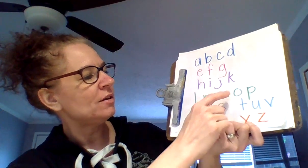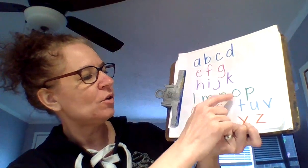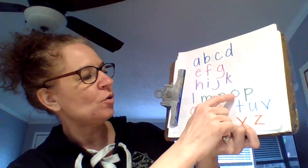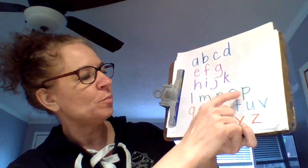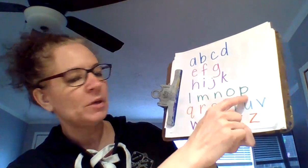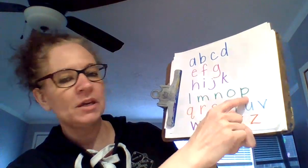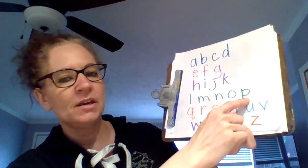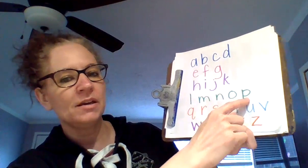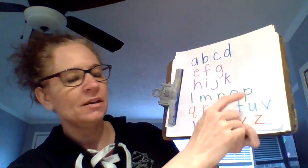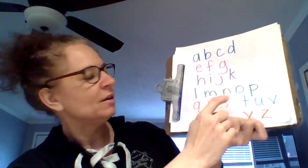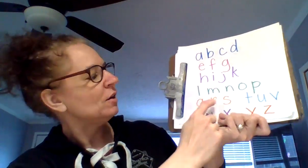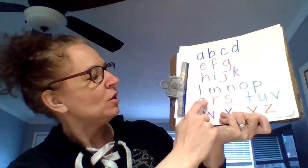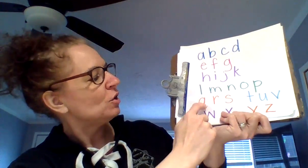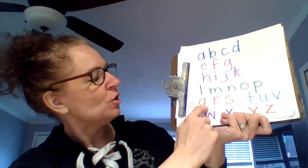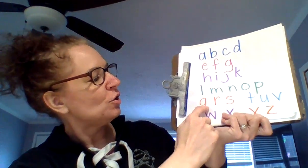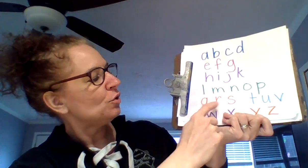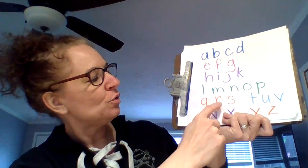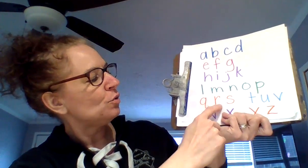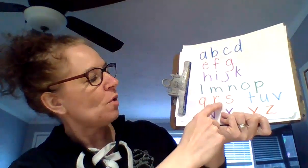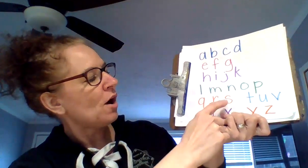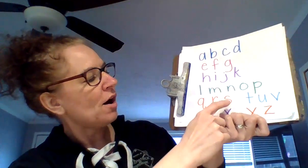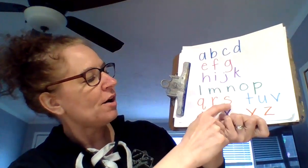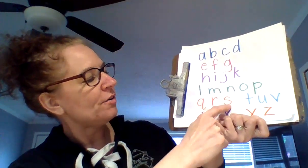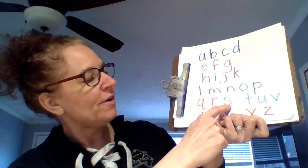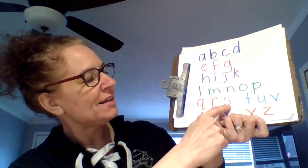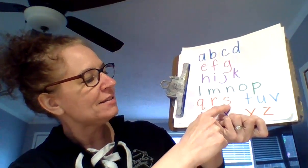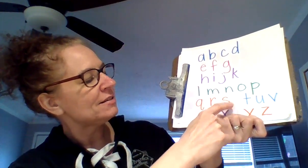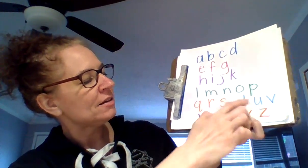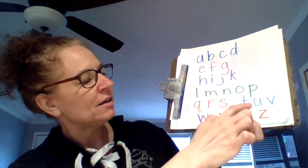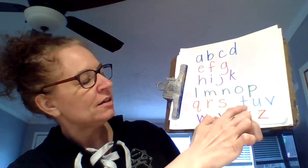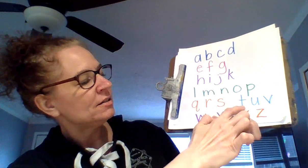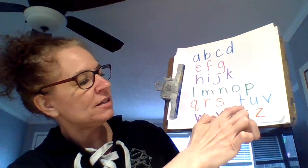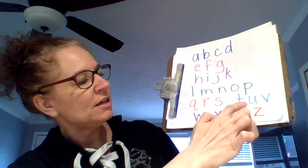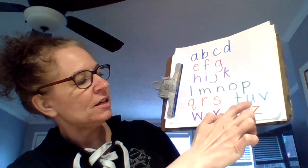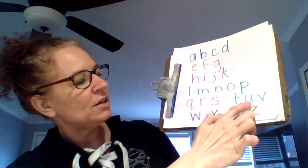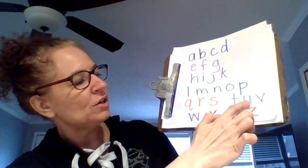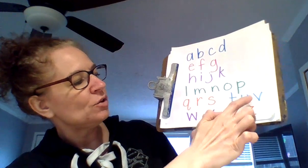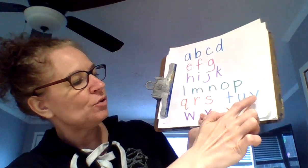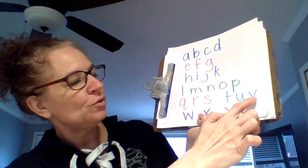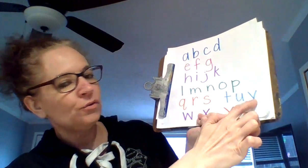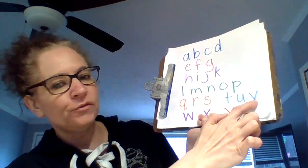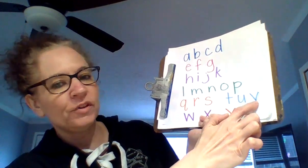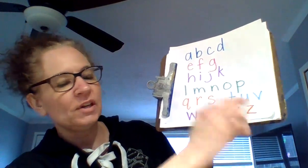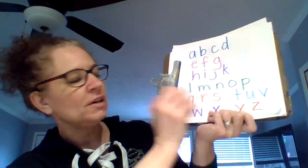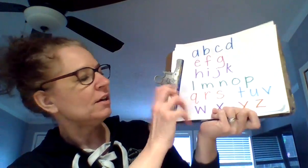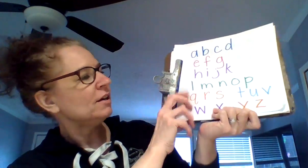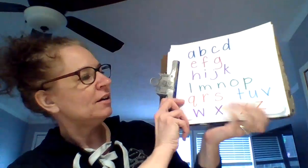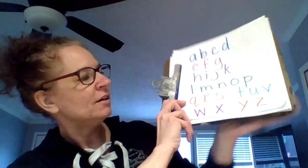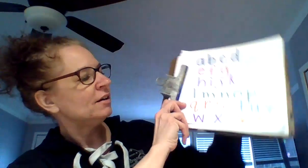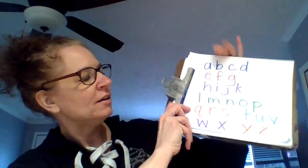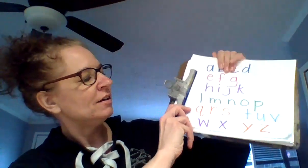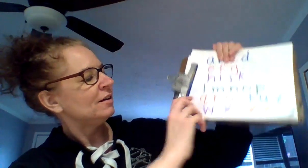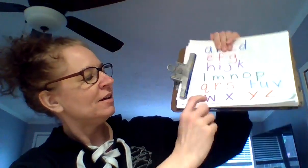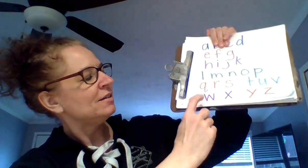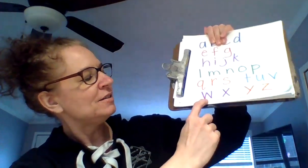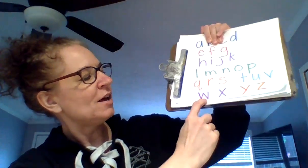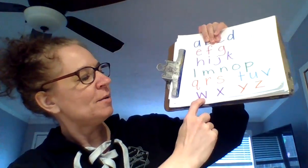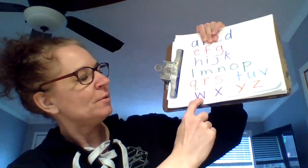N, O, P, Q, R, S, T, U, V, W,